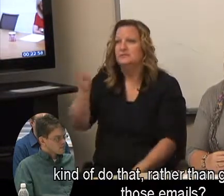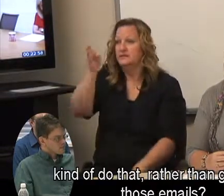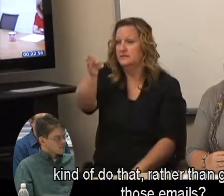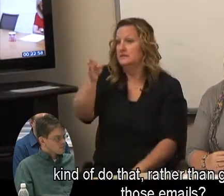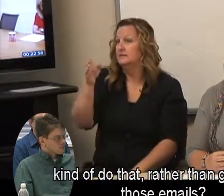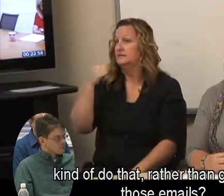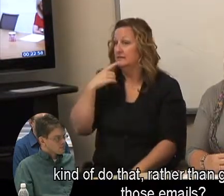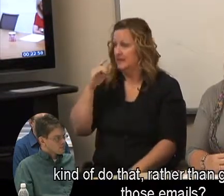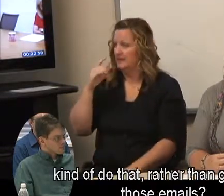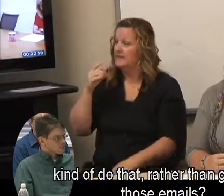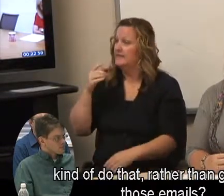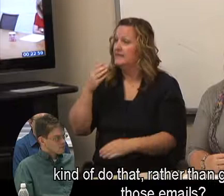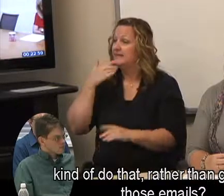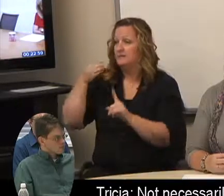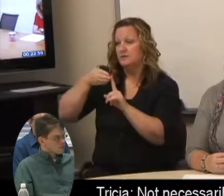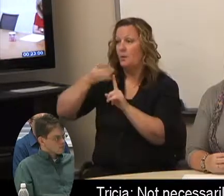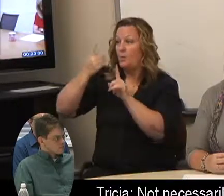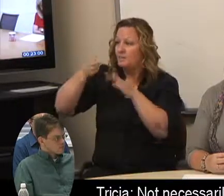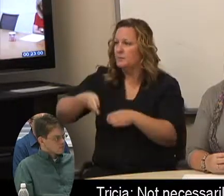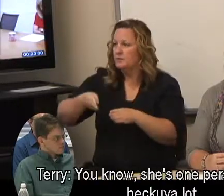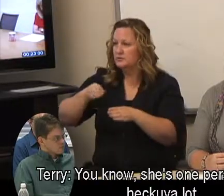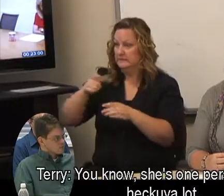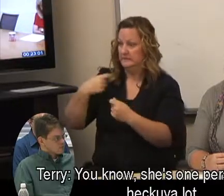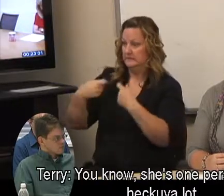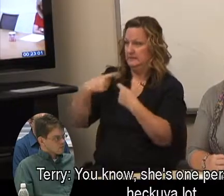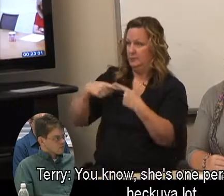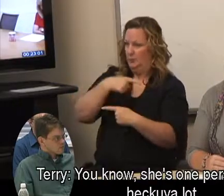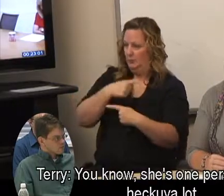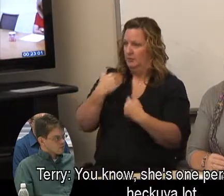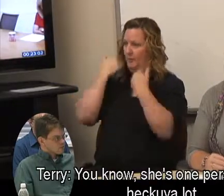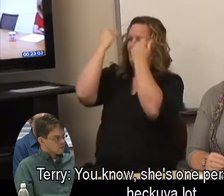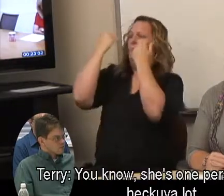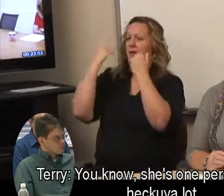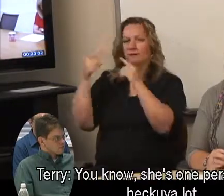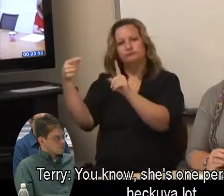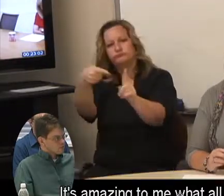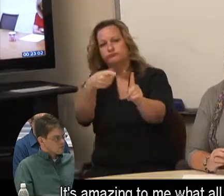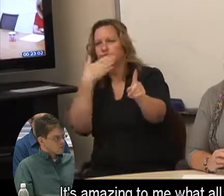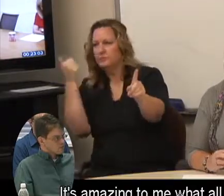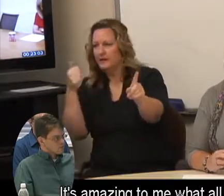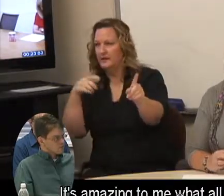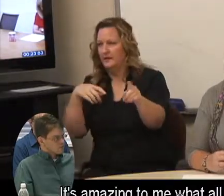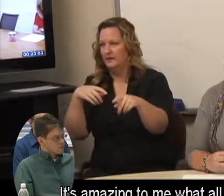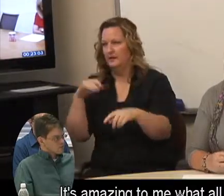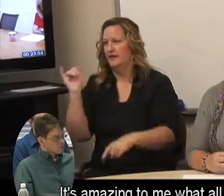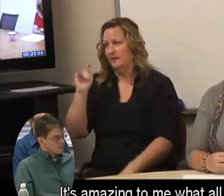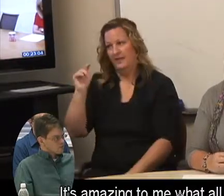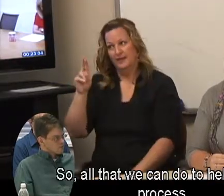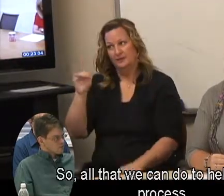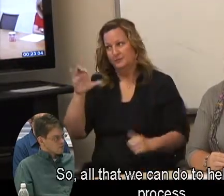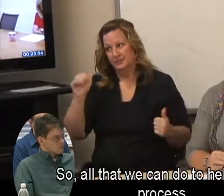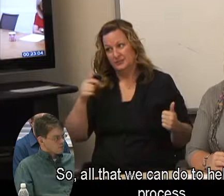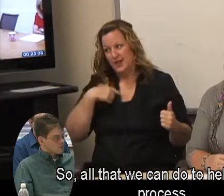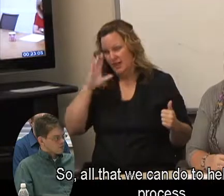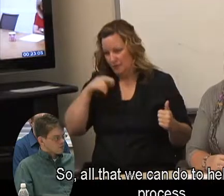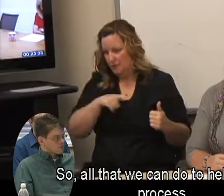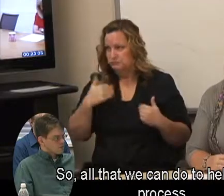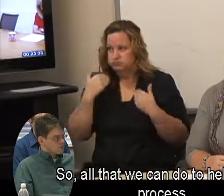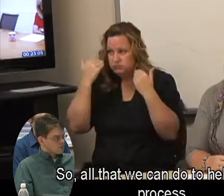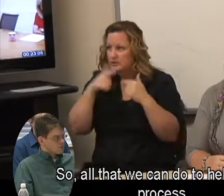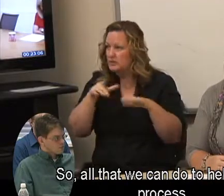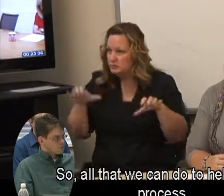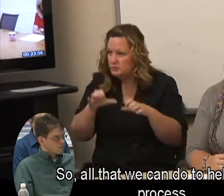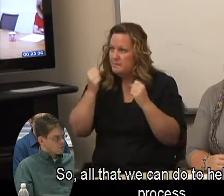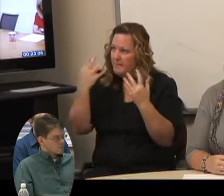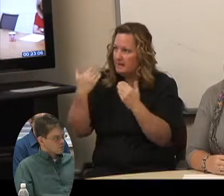kind of do that rather than getting all those events? Not necessarily. So, you know, like with Trisha, she's one person doing L, a heck of a lot. I mean, it's amazing